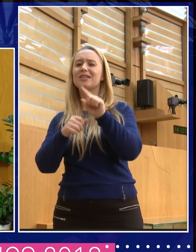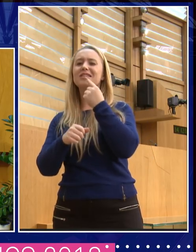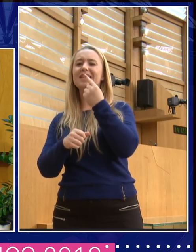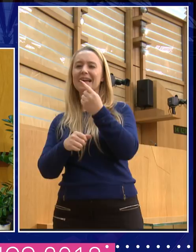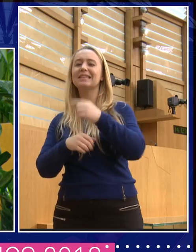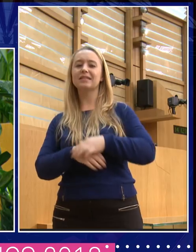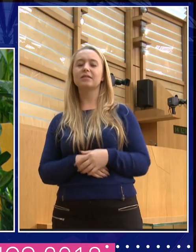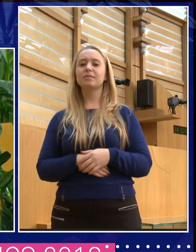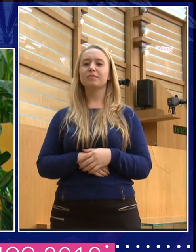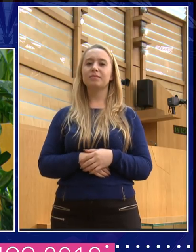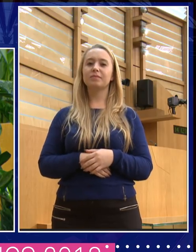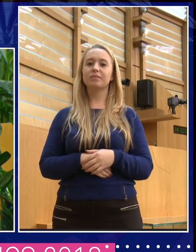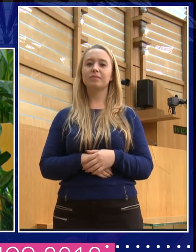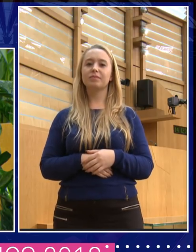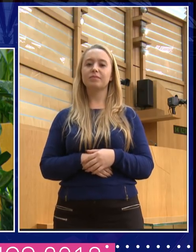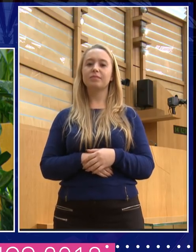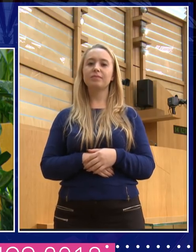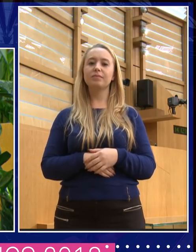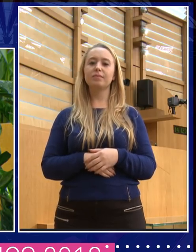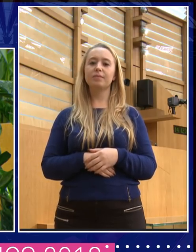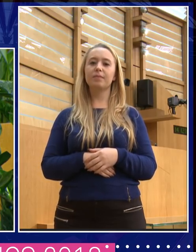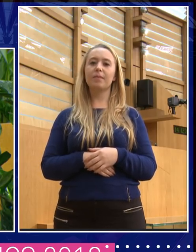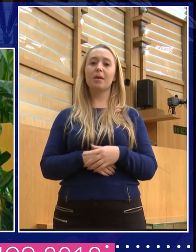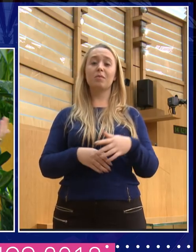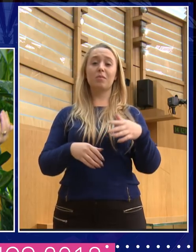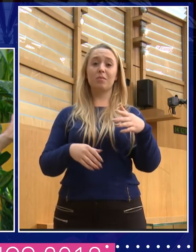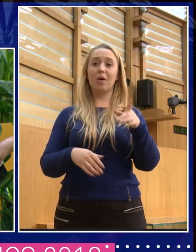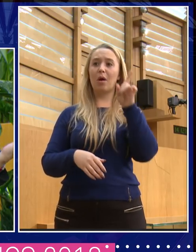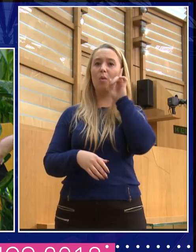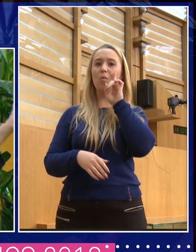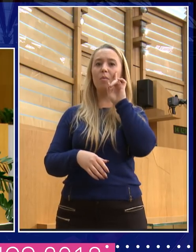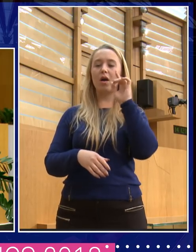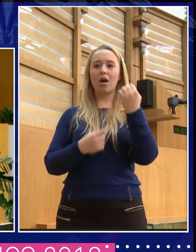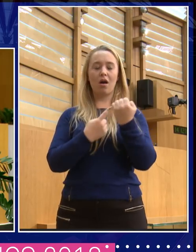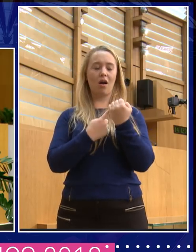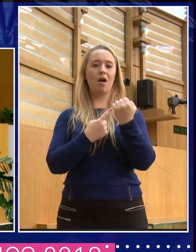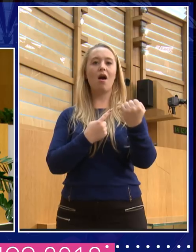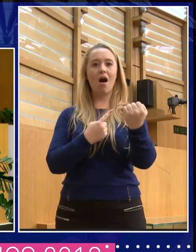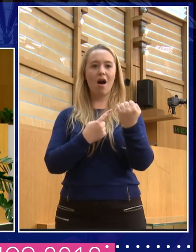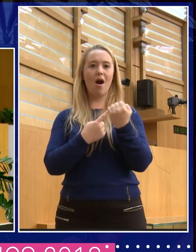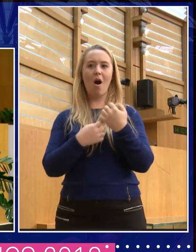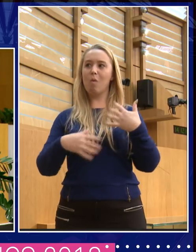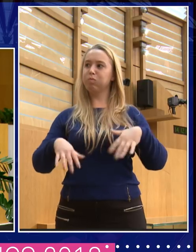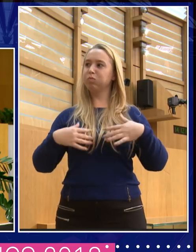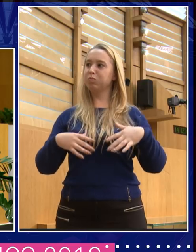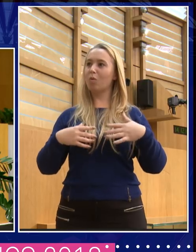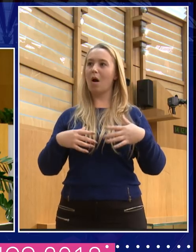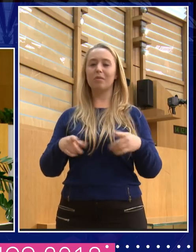And I don't know any woman that that doesn't actually play to. And it's the same story as